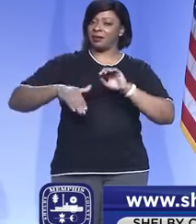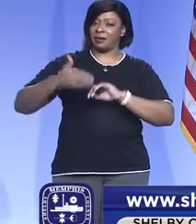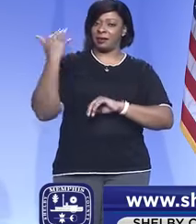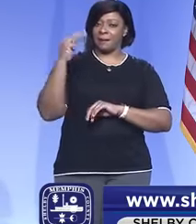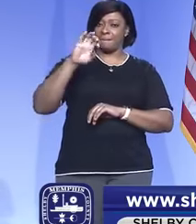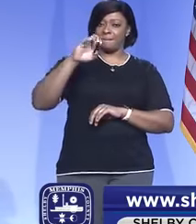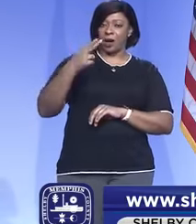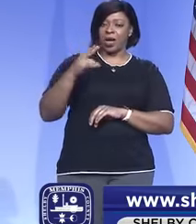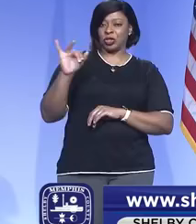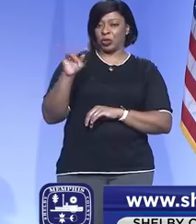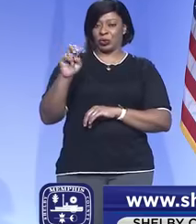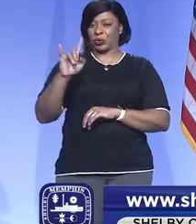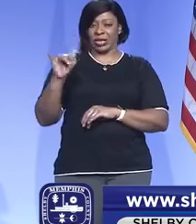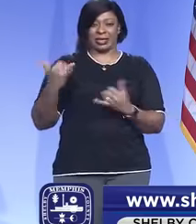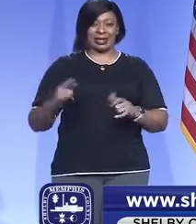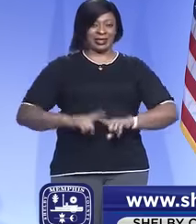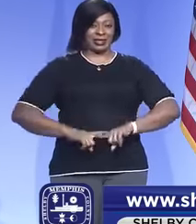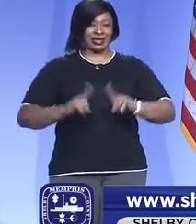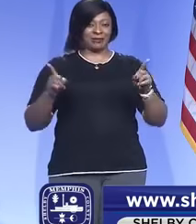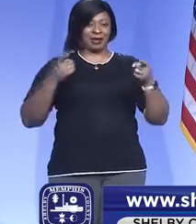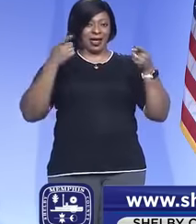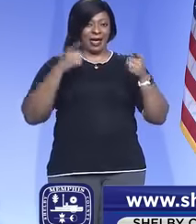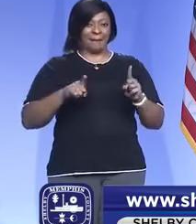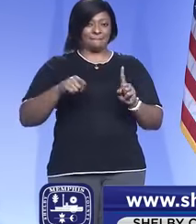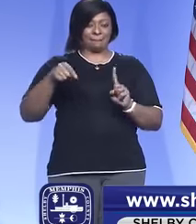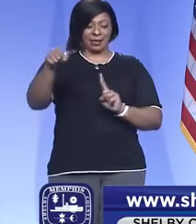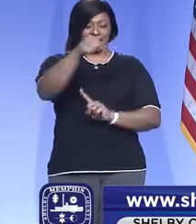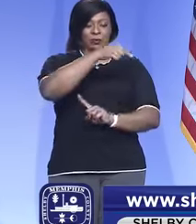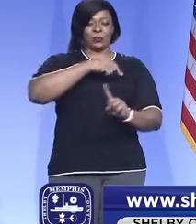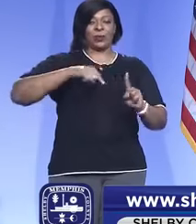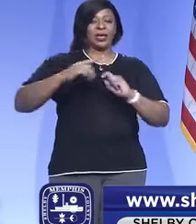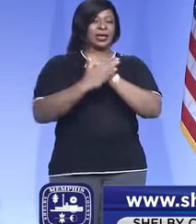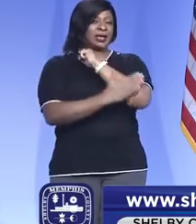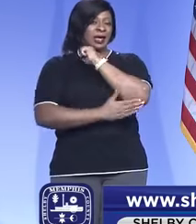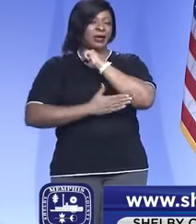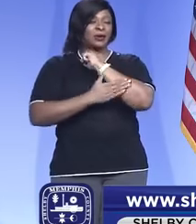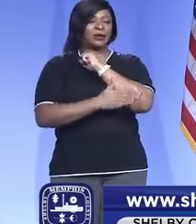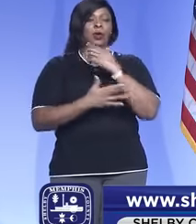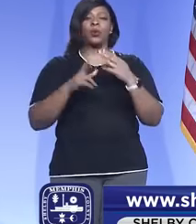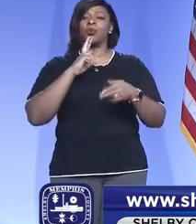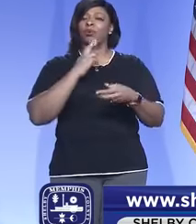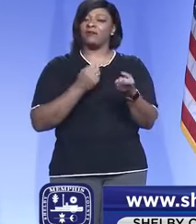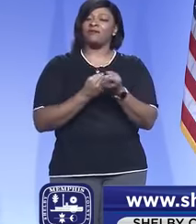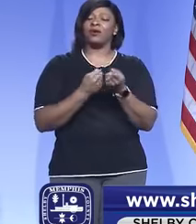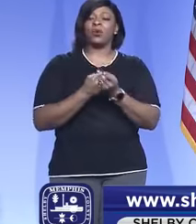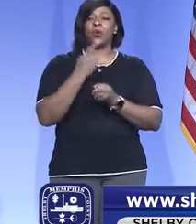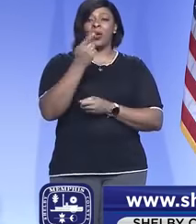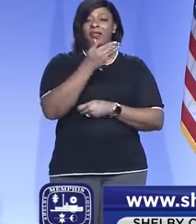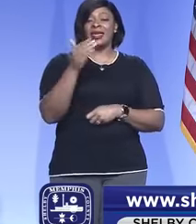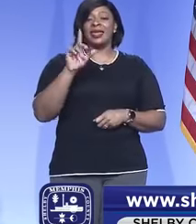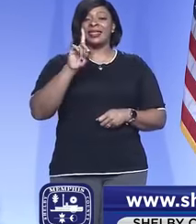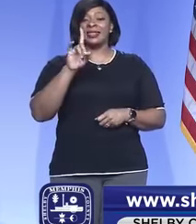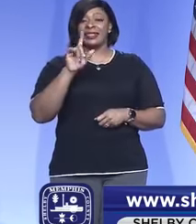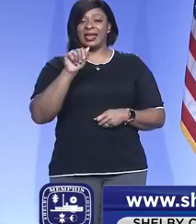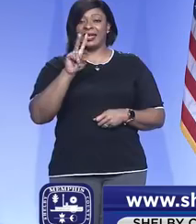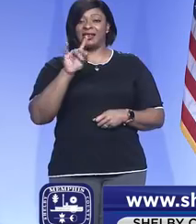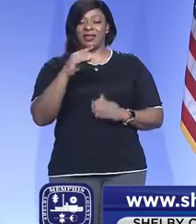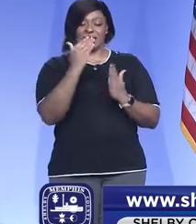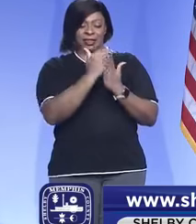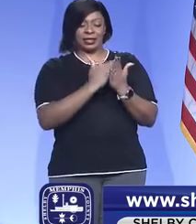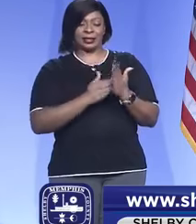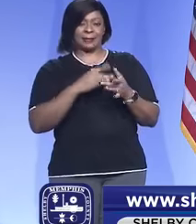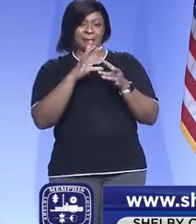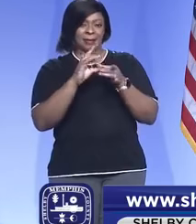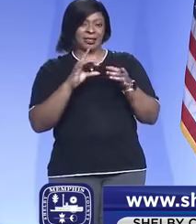and even June and July, from what's happening in surrounding counties. So, I want to reinforce the one item that David had in the list about